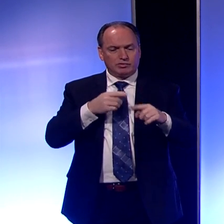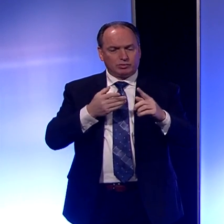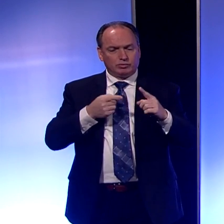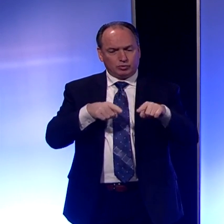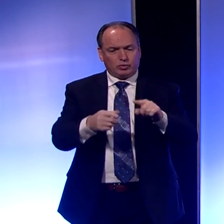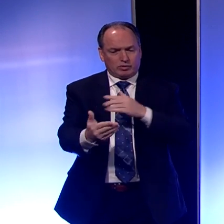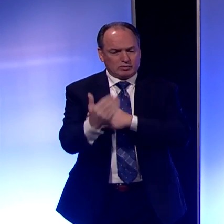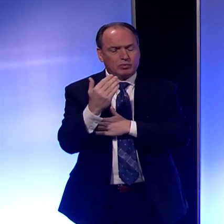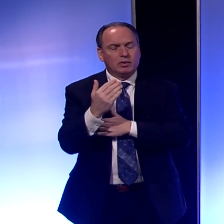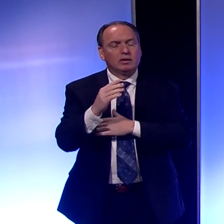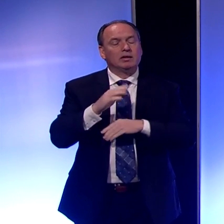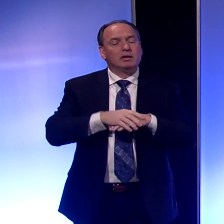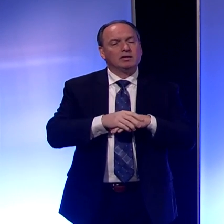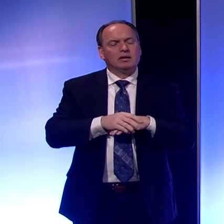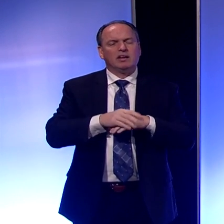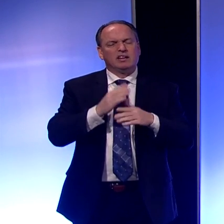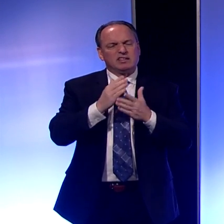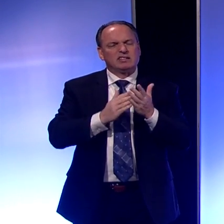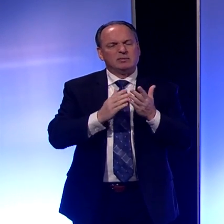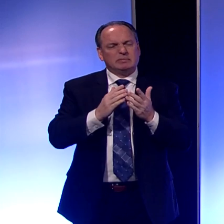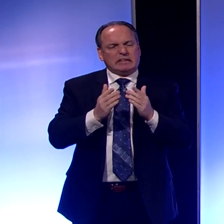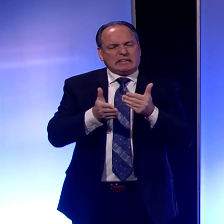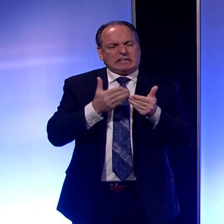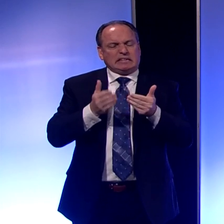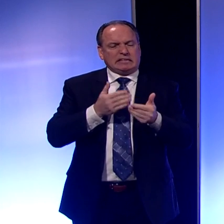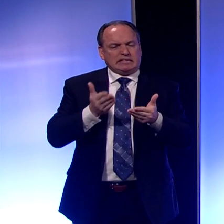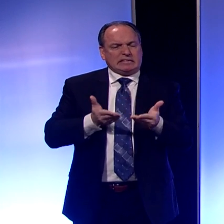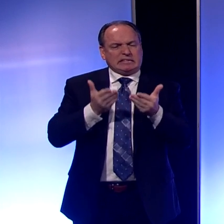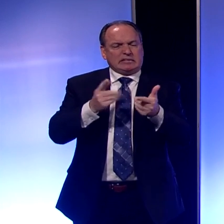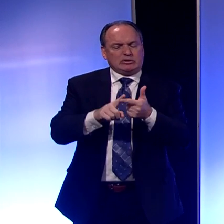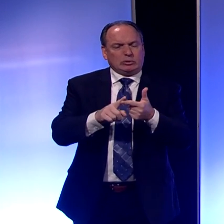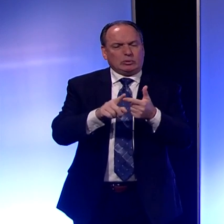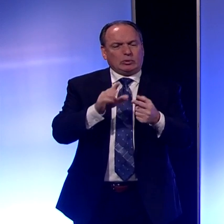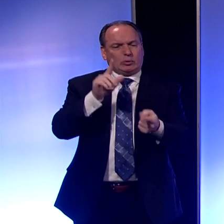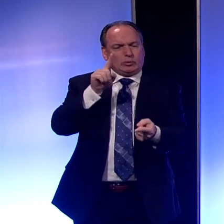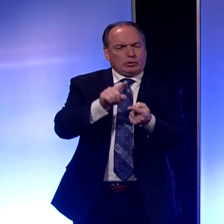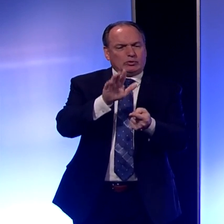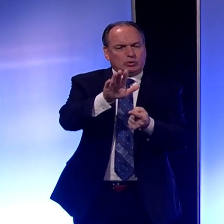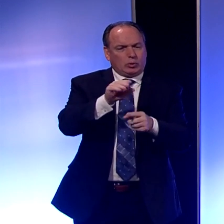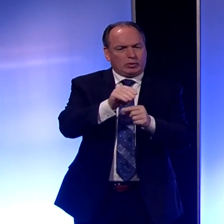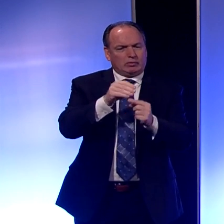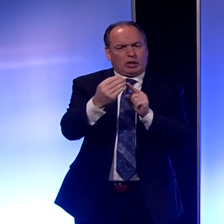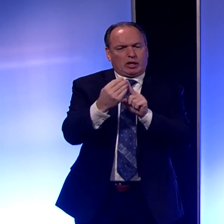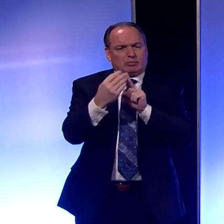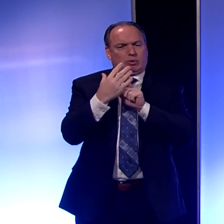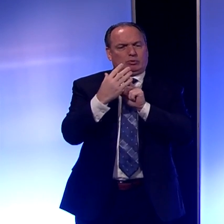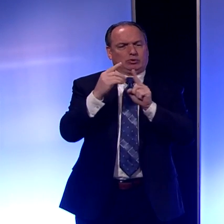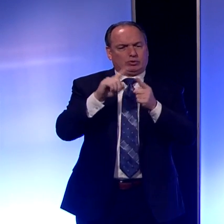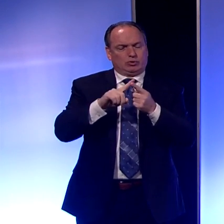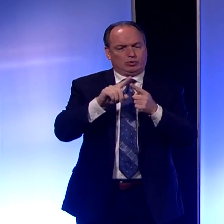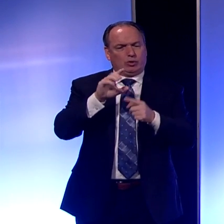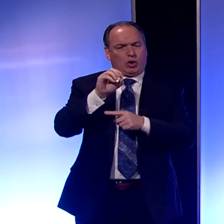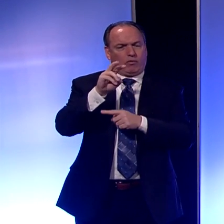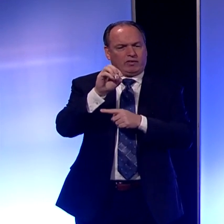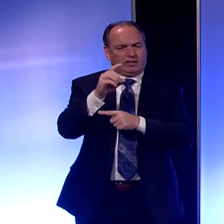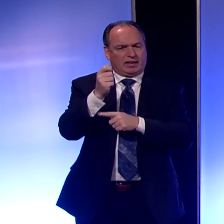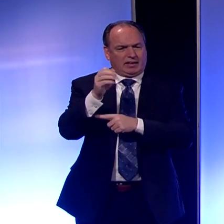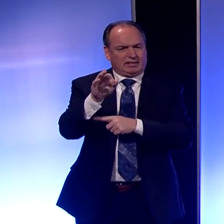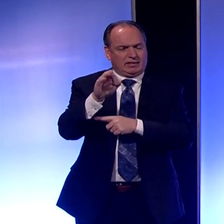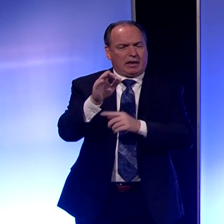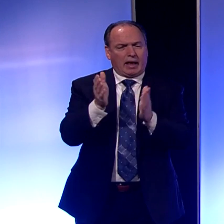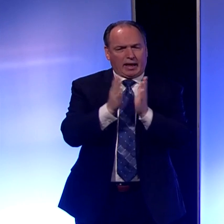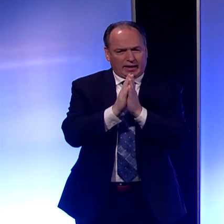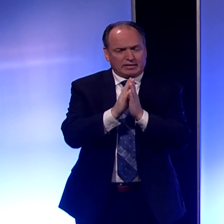I have some practical suggestions to reduce your exposure to COVID-19. I ask that residents when visiting